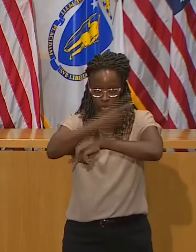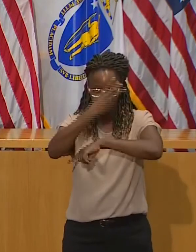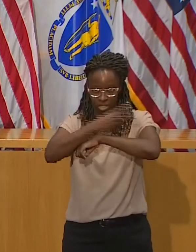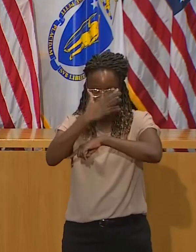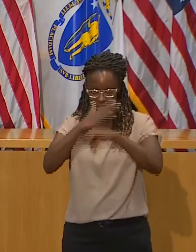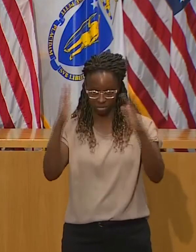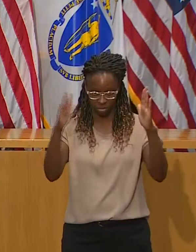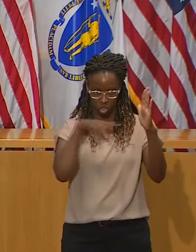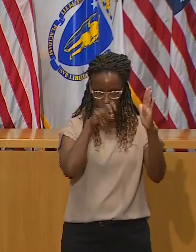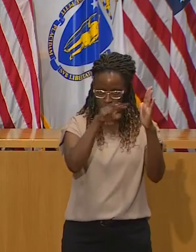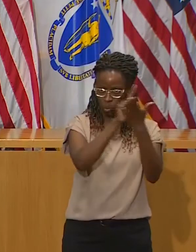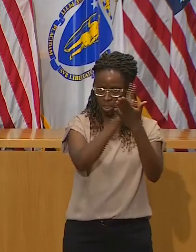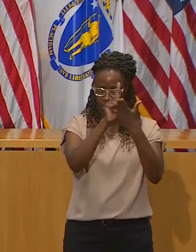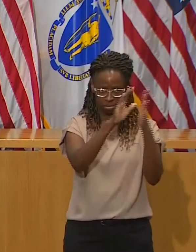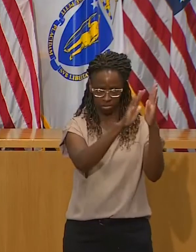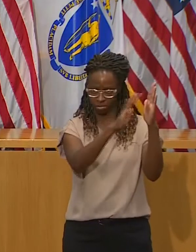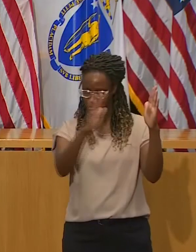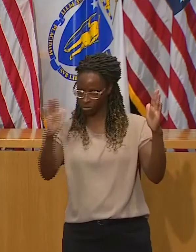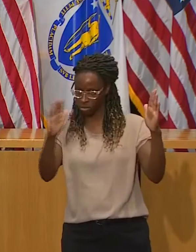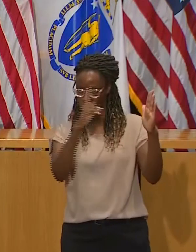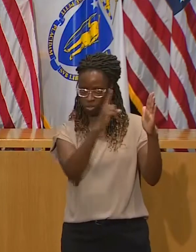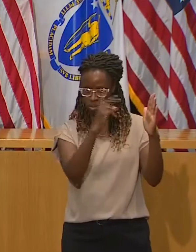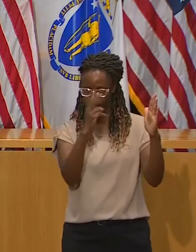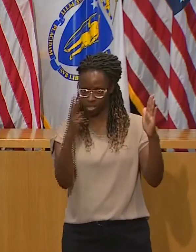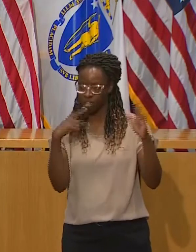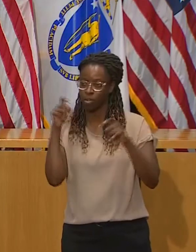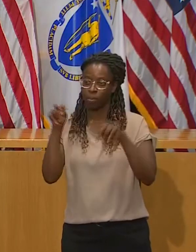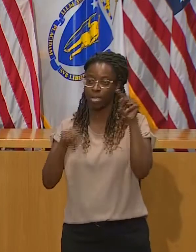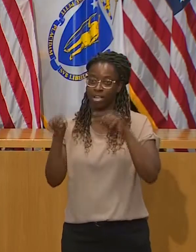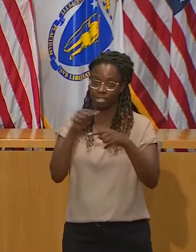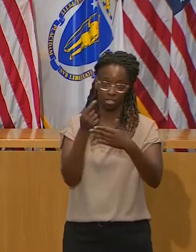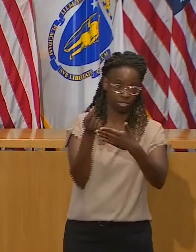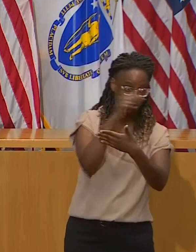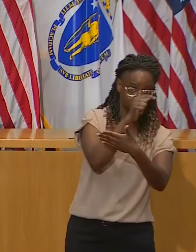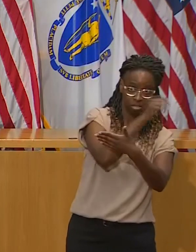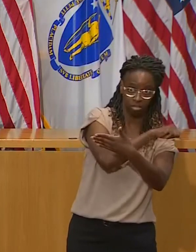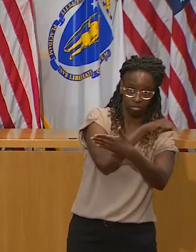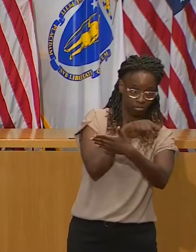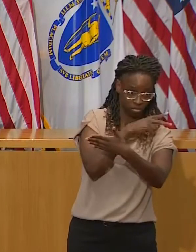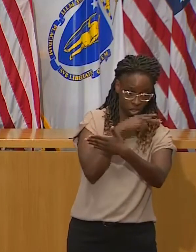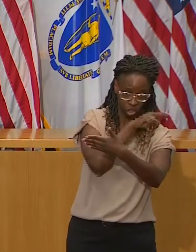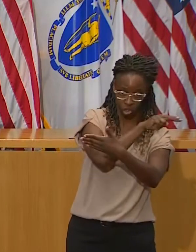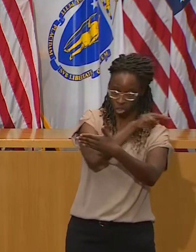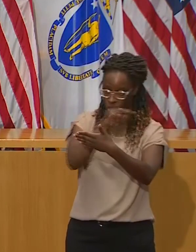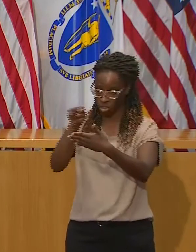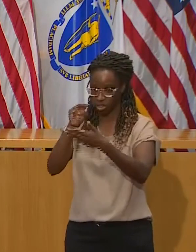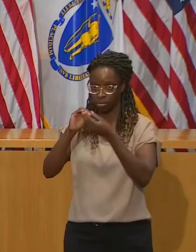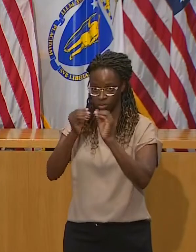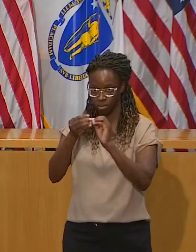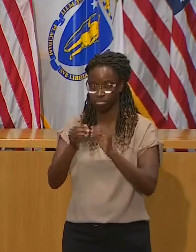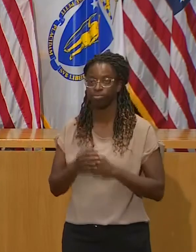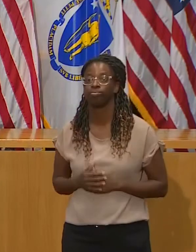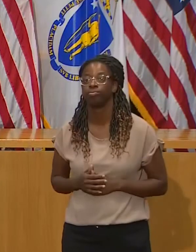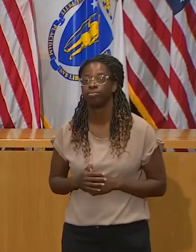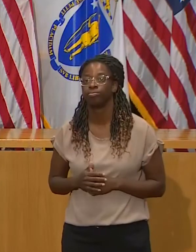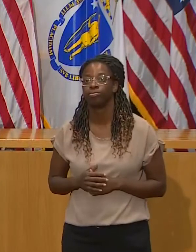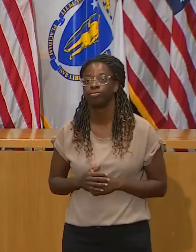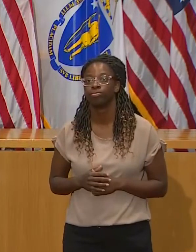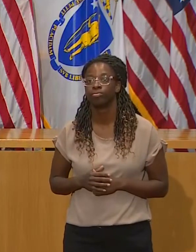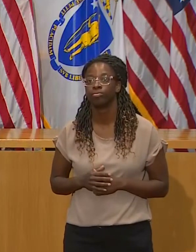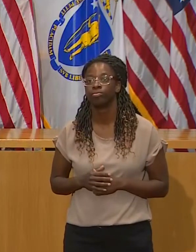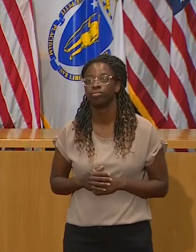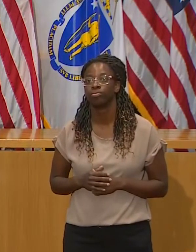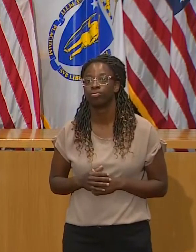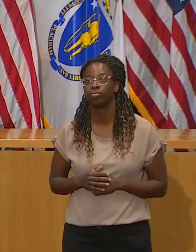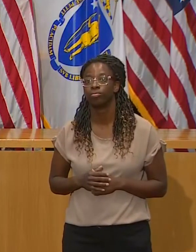says. And the data, not just here in Massachusetts, I mean, we have 120 cases and we have roughly 450,000 kids in